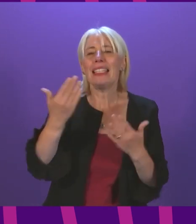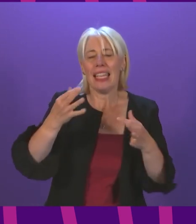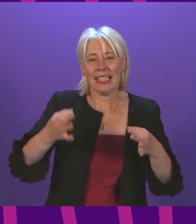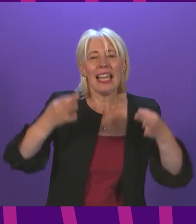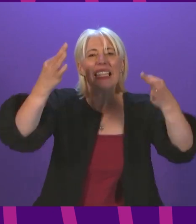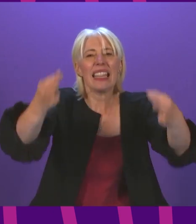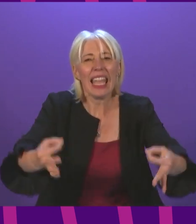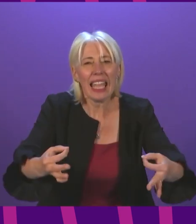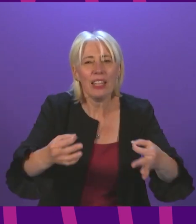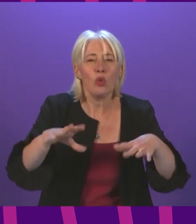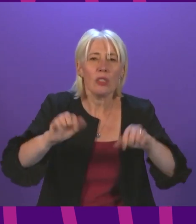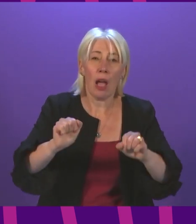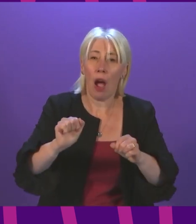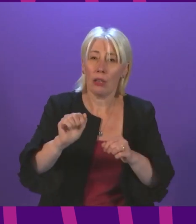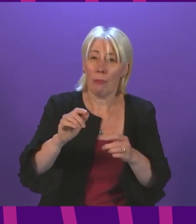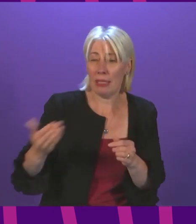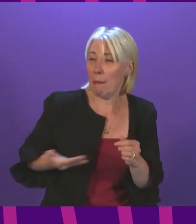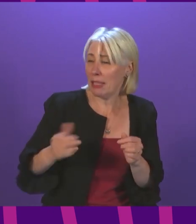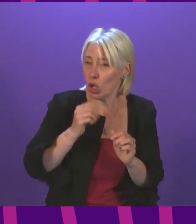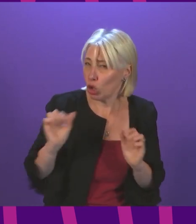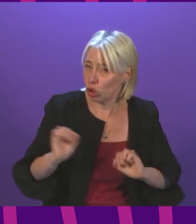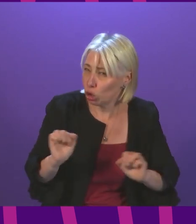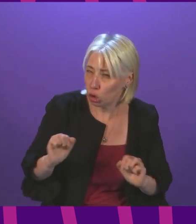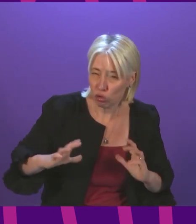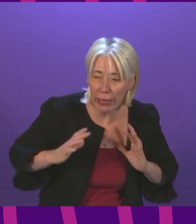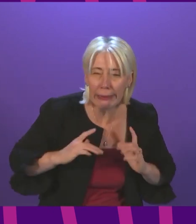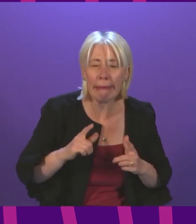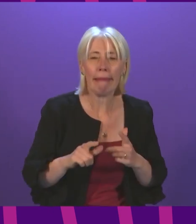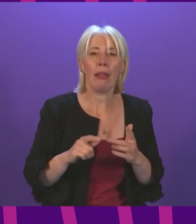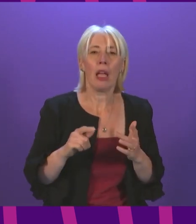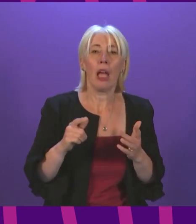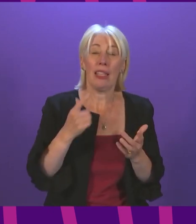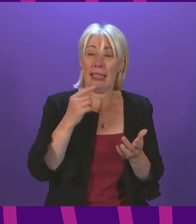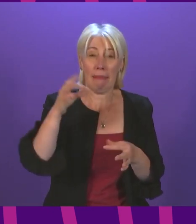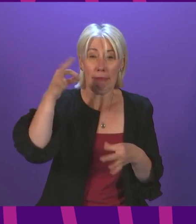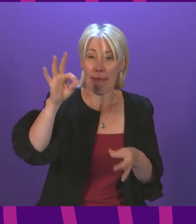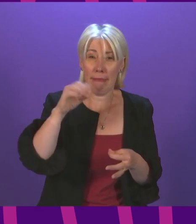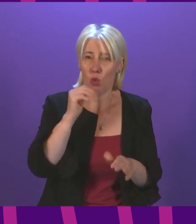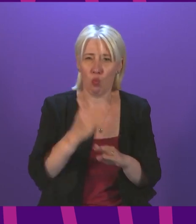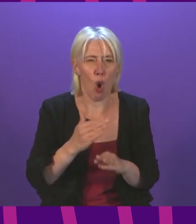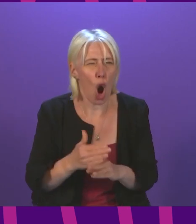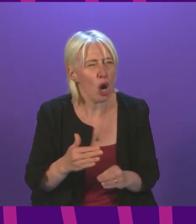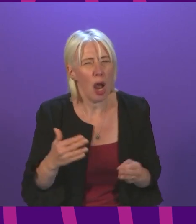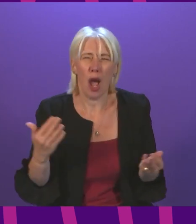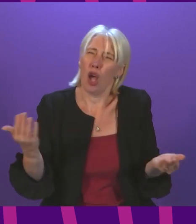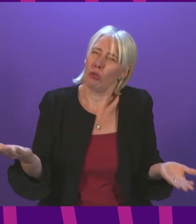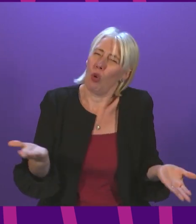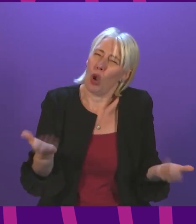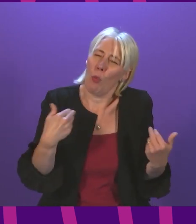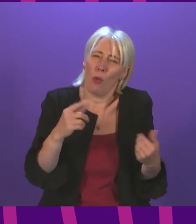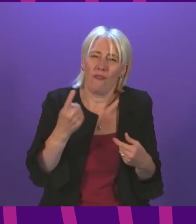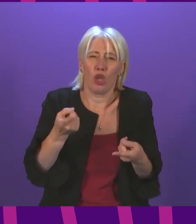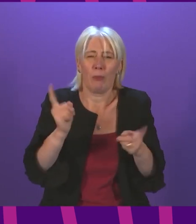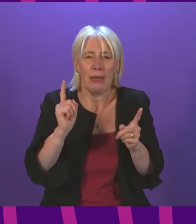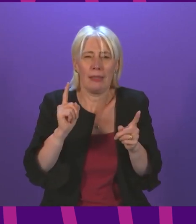businesses are nowhere near ready and we have evidence that shows that the passports don't even work so will the first minister abandon